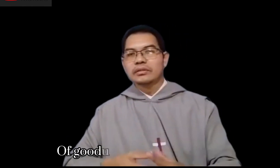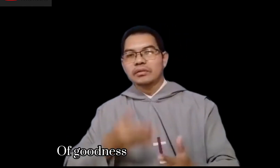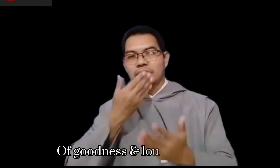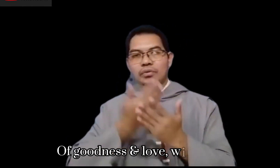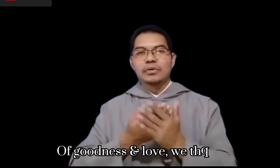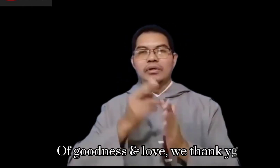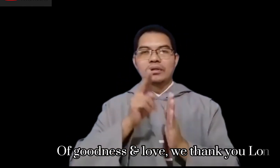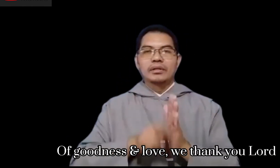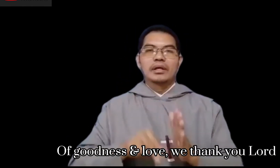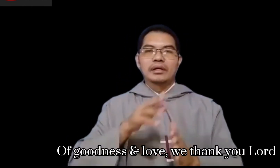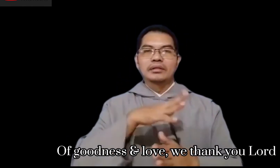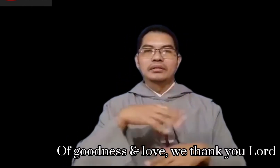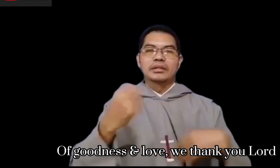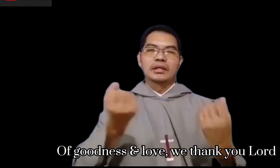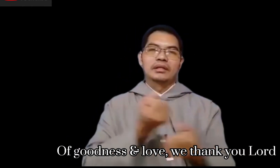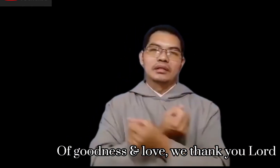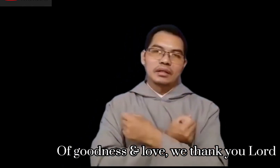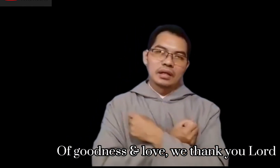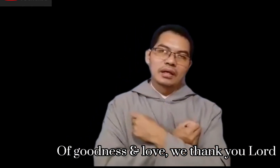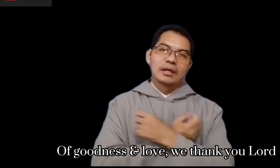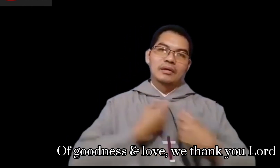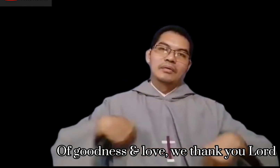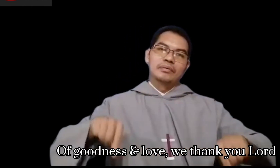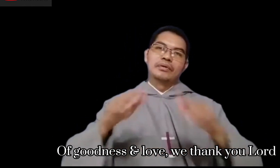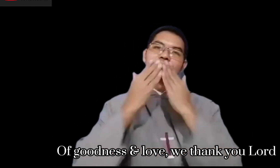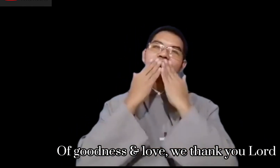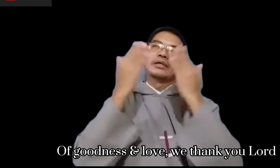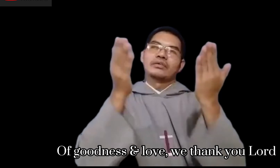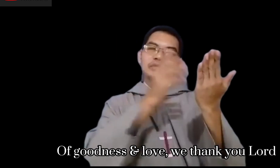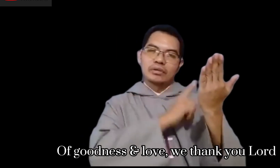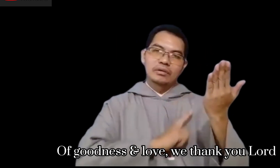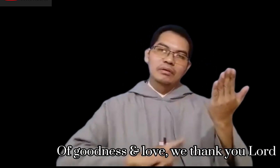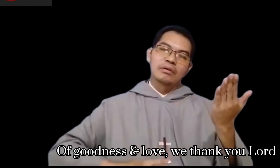blessings and grace, we thank you Lord.